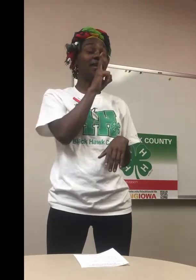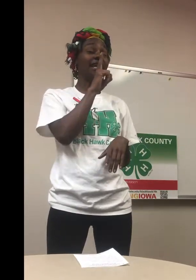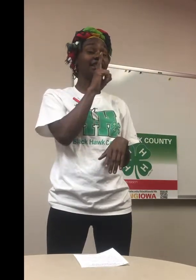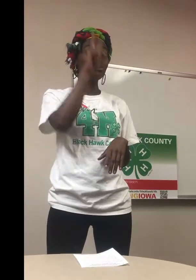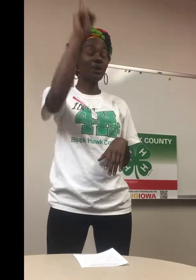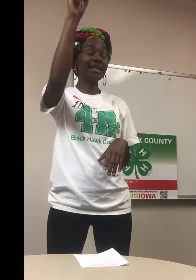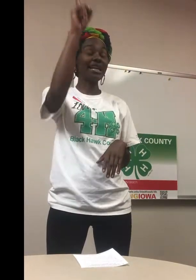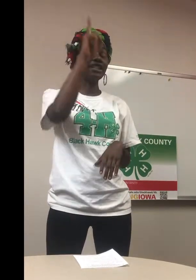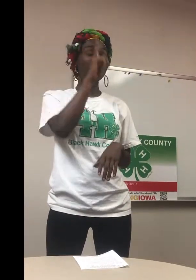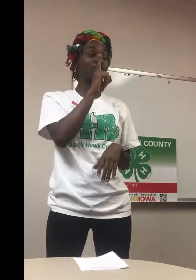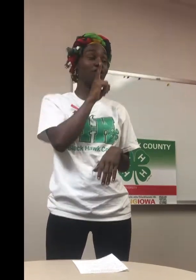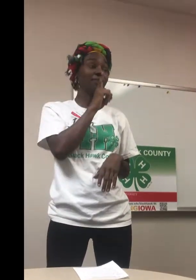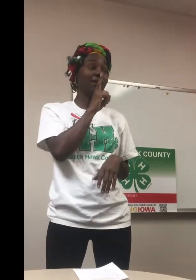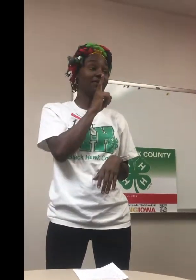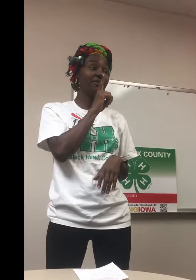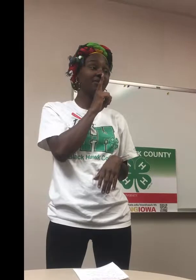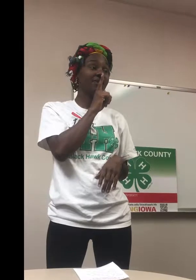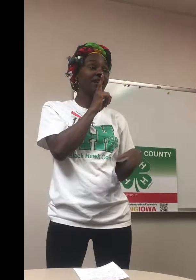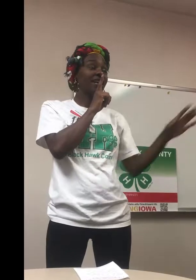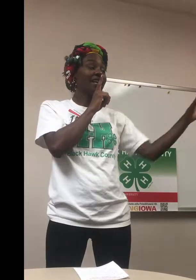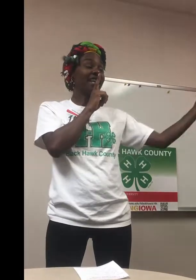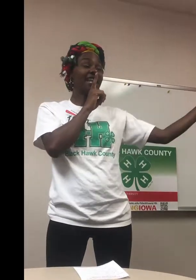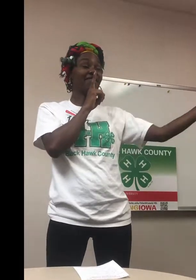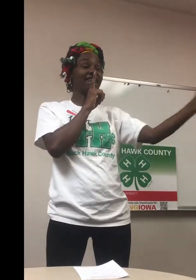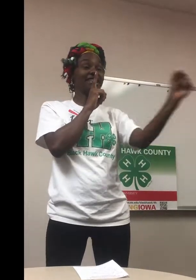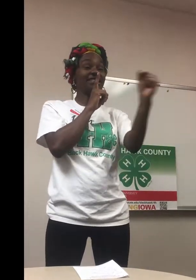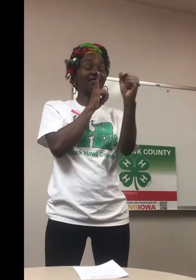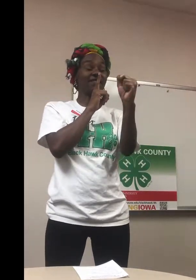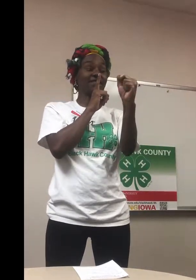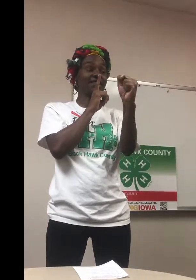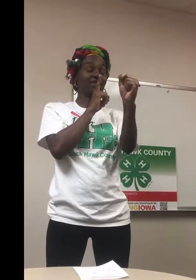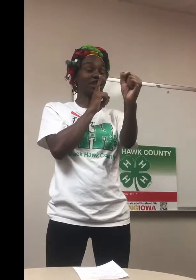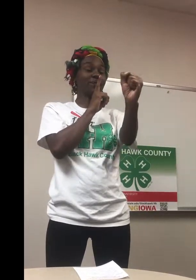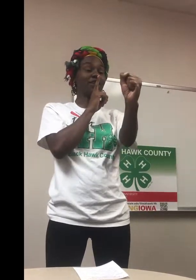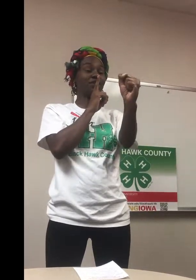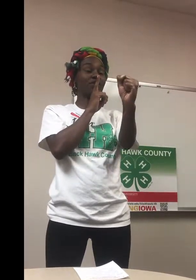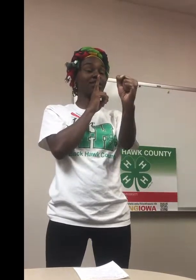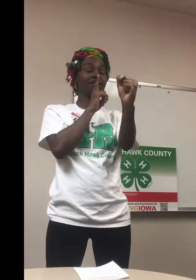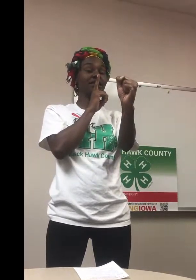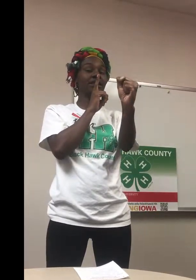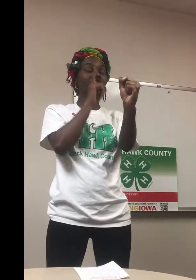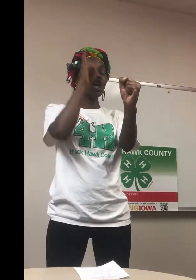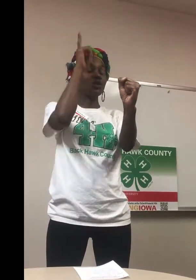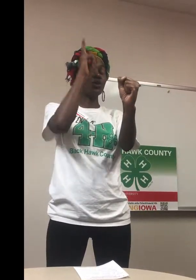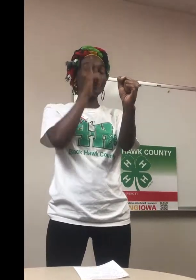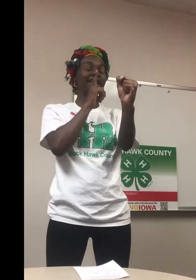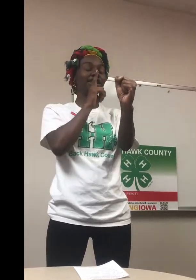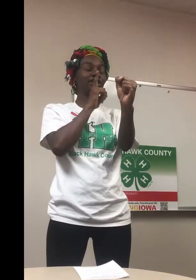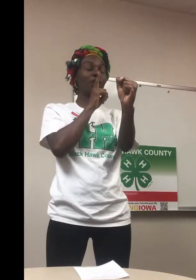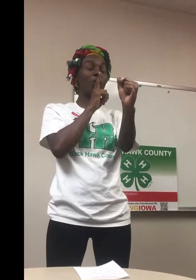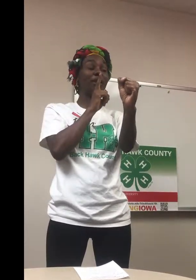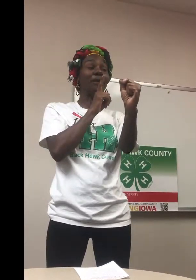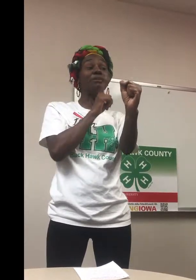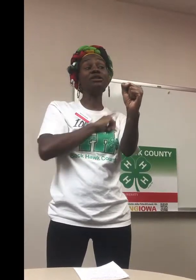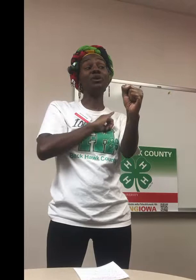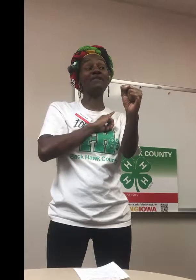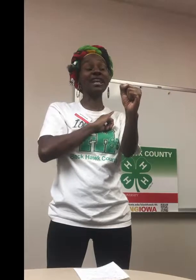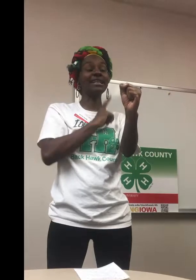pledge, right hand is over your mouth. The left hand is a fist, it's going to be in front. The right hand is going to open up to a flat